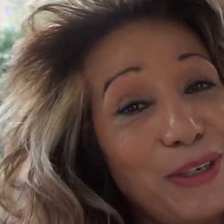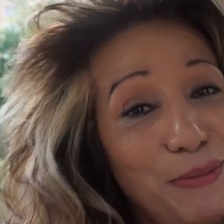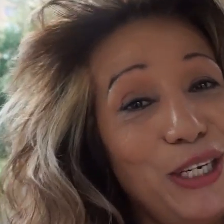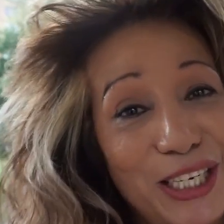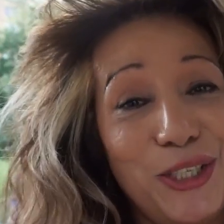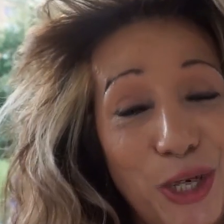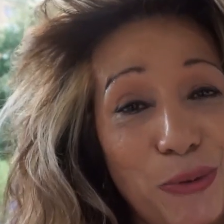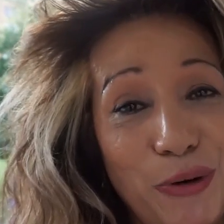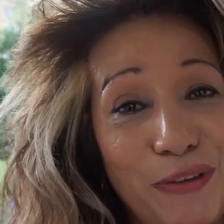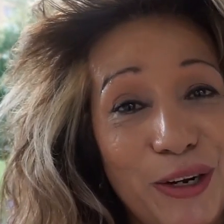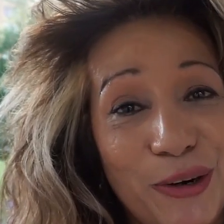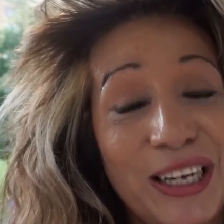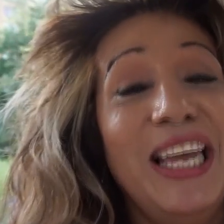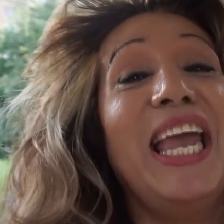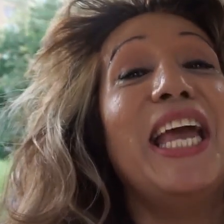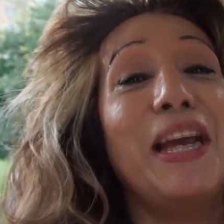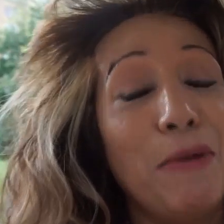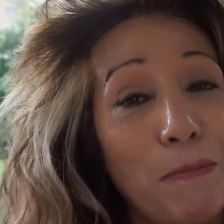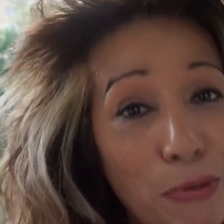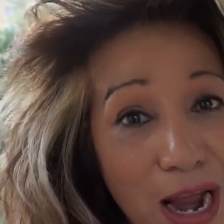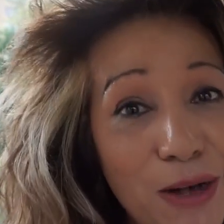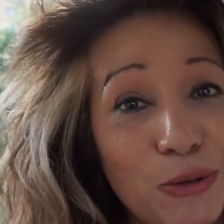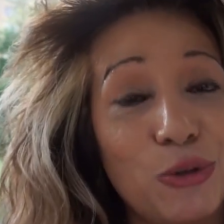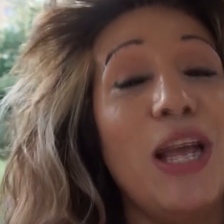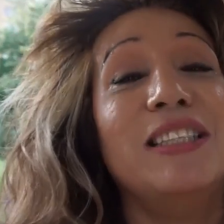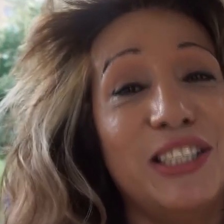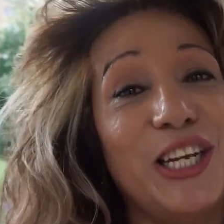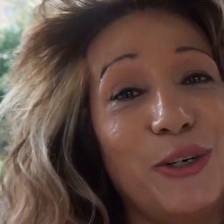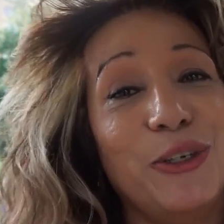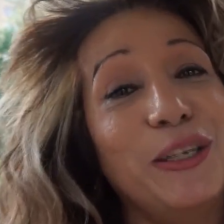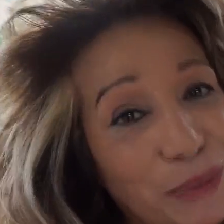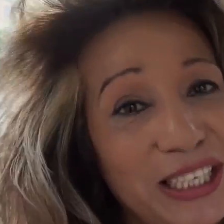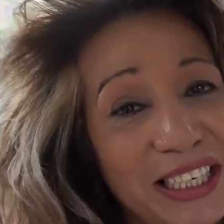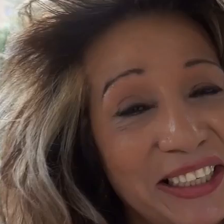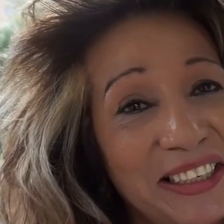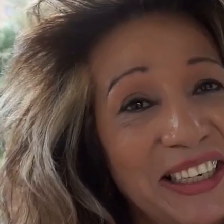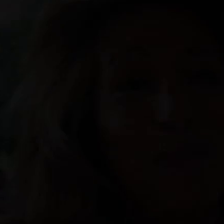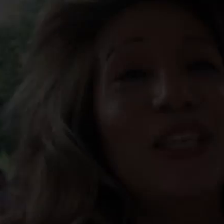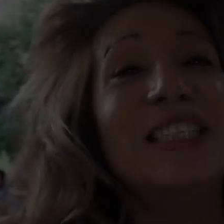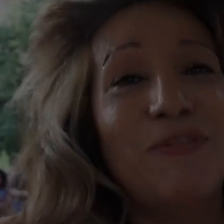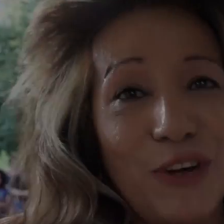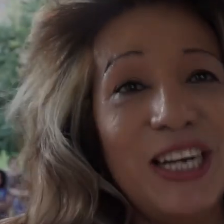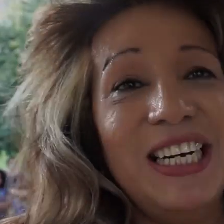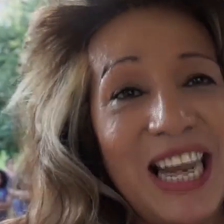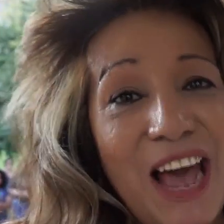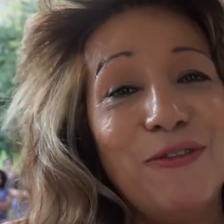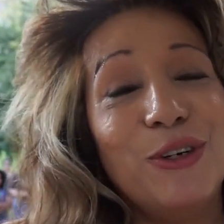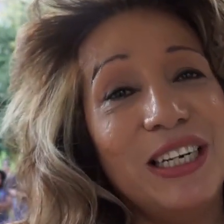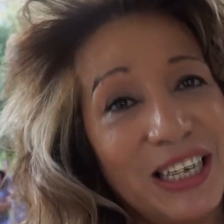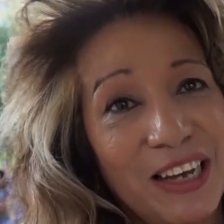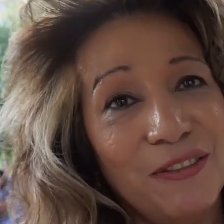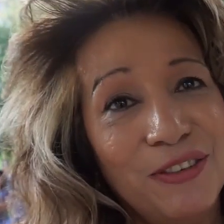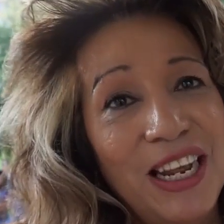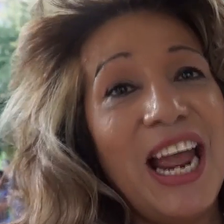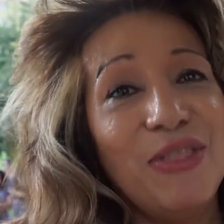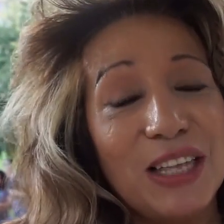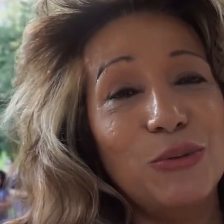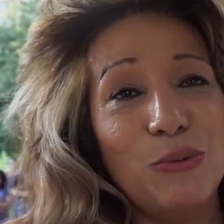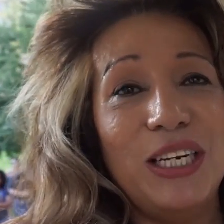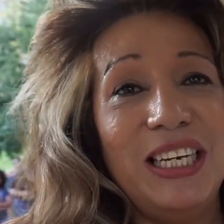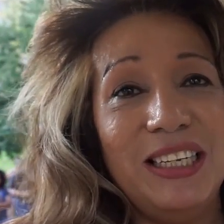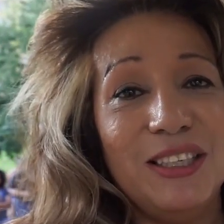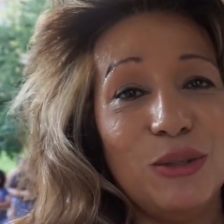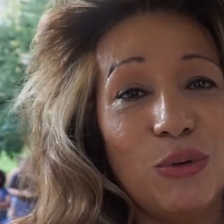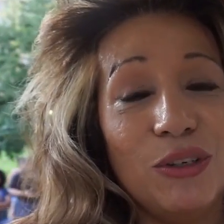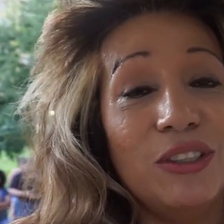I'm comedian Joan Riviera and I'm a proud transgendered comedian. It's fun, laughter and love and